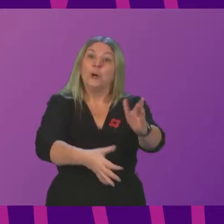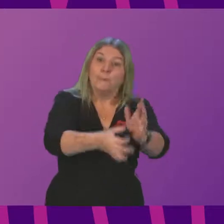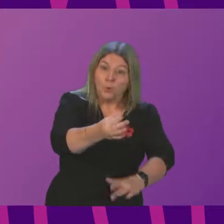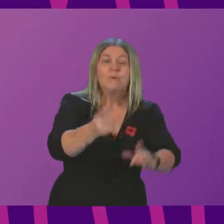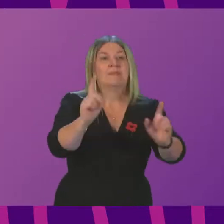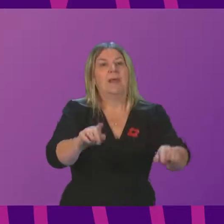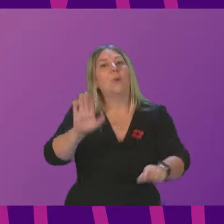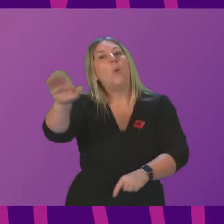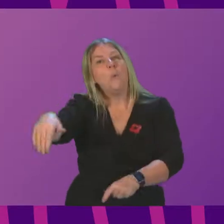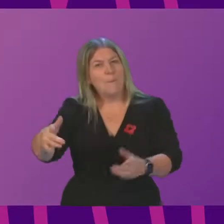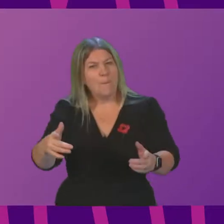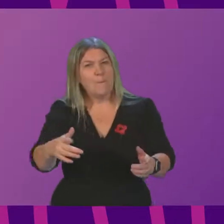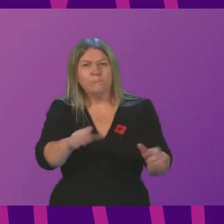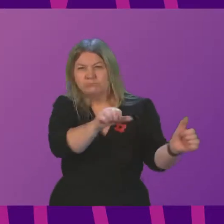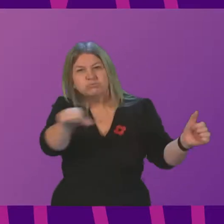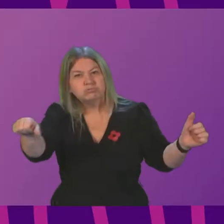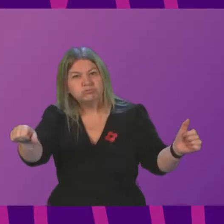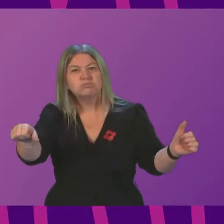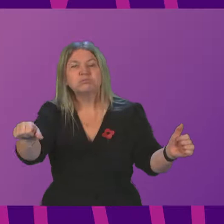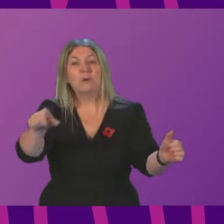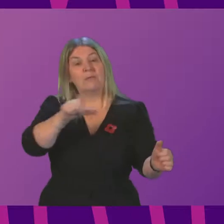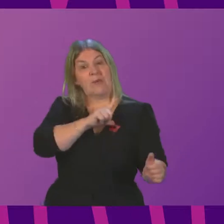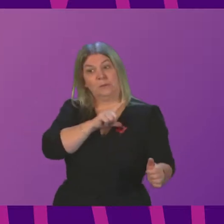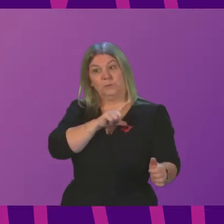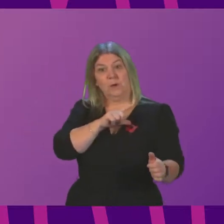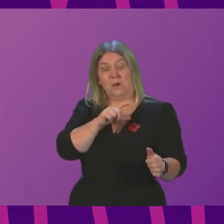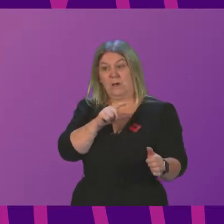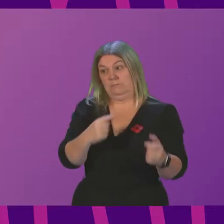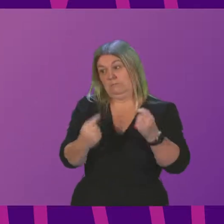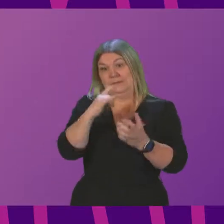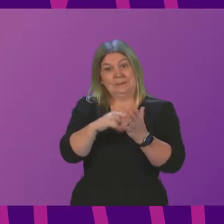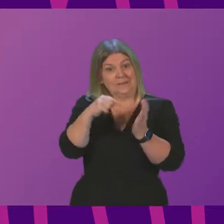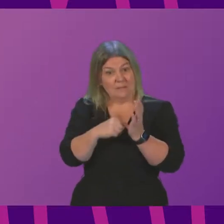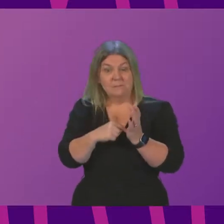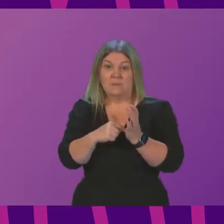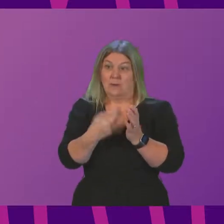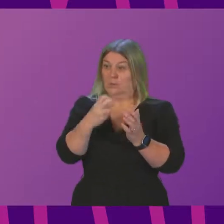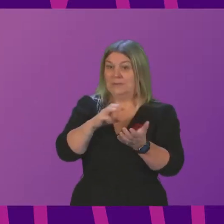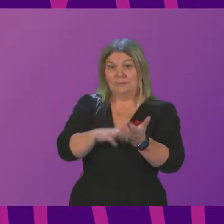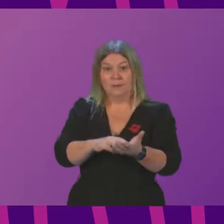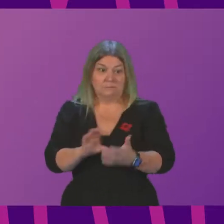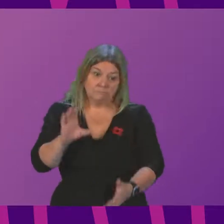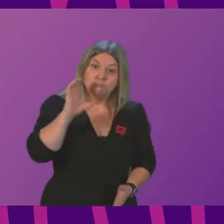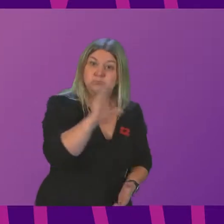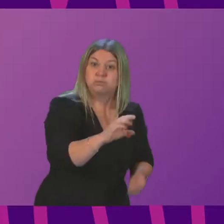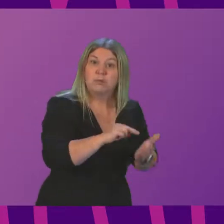million NHS and winter care package back in September about recruiting an extra 1,000 NHS